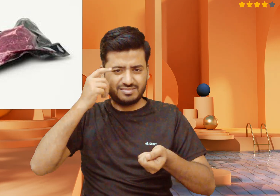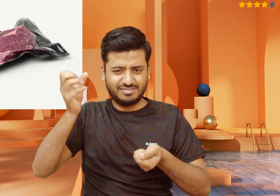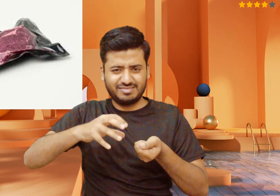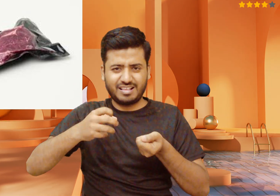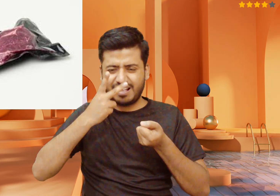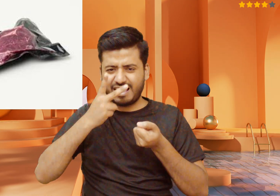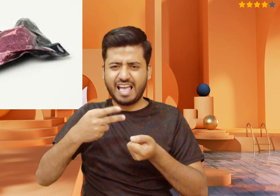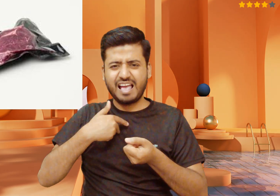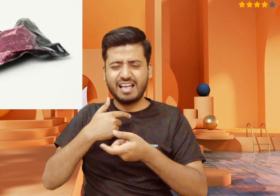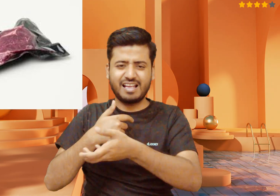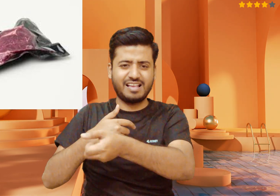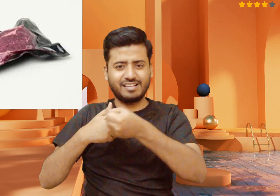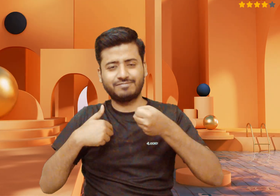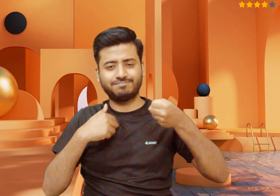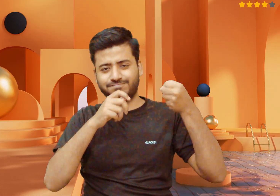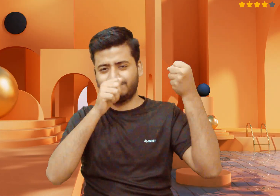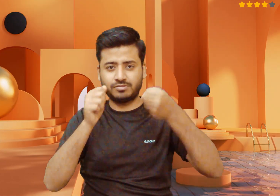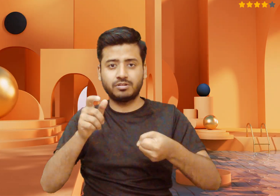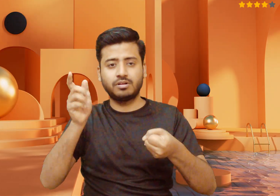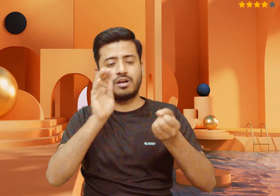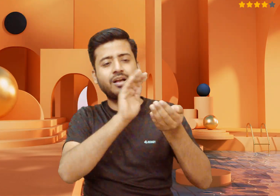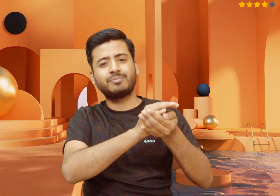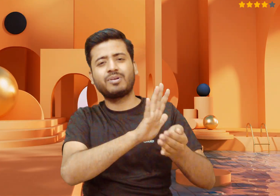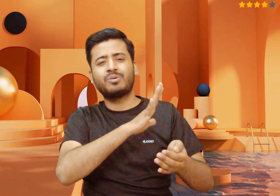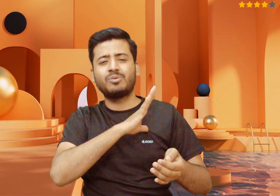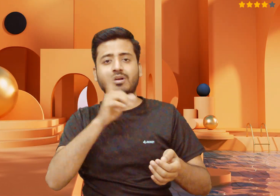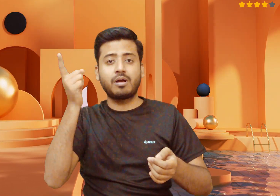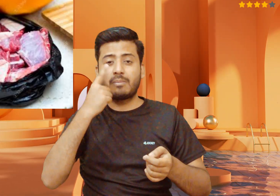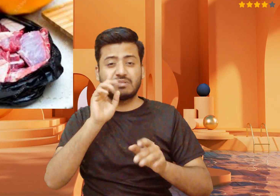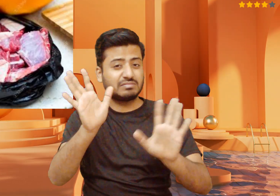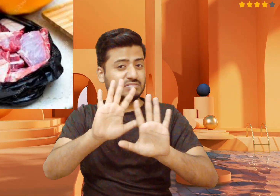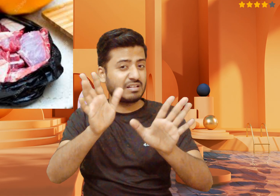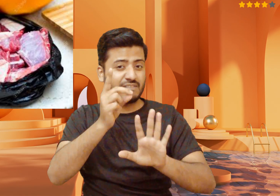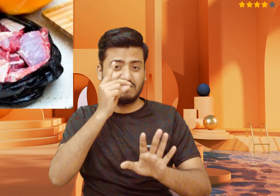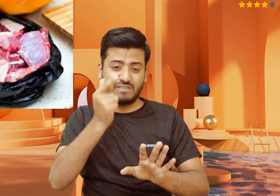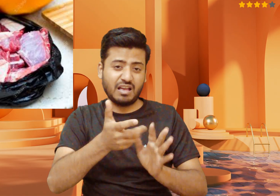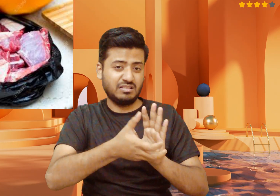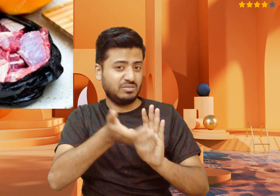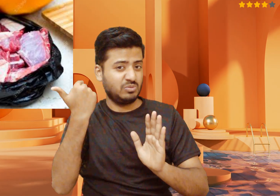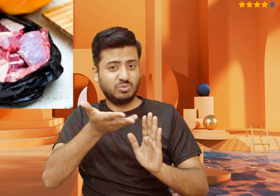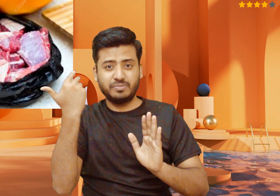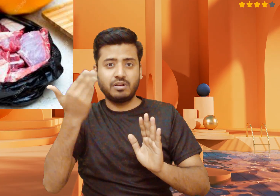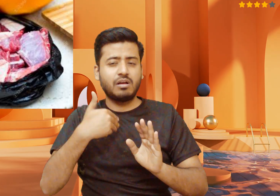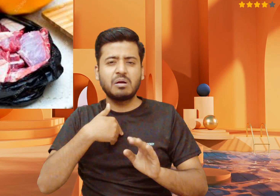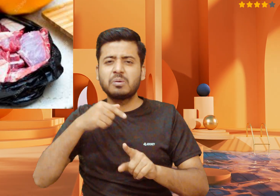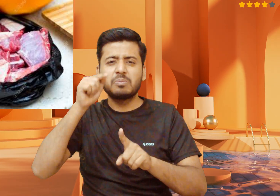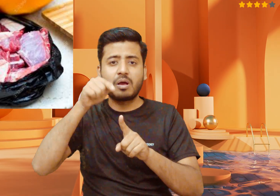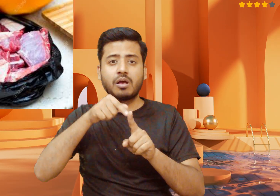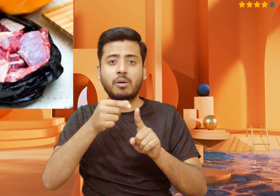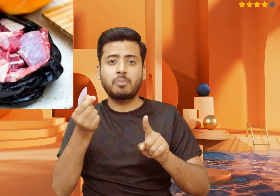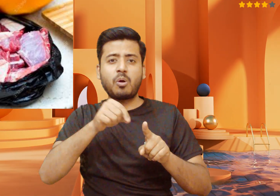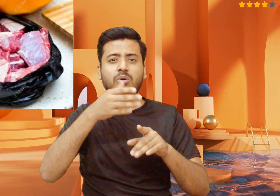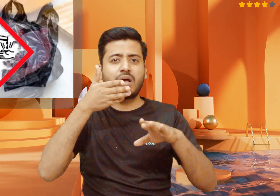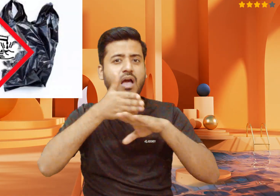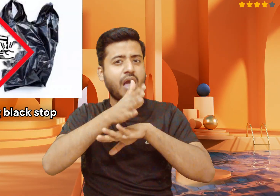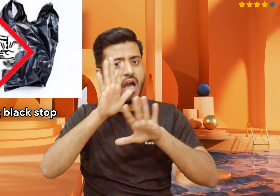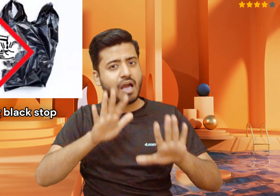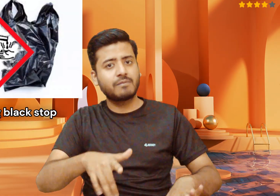recycling and waste management. Proper disposal. Ensure that plastic bags are properly disposed of and recycled when